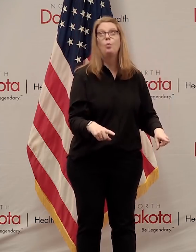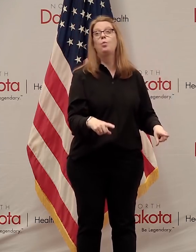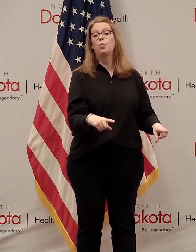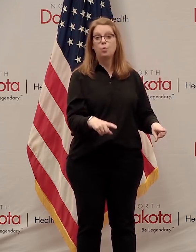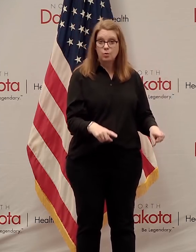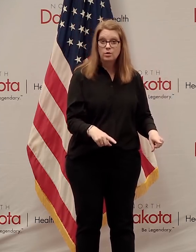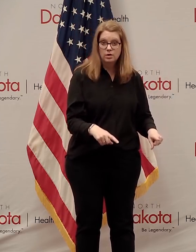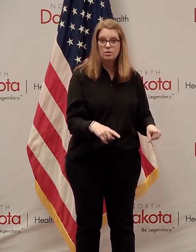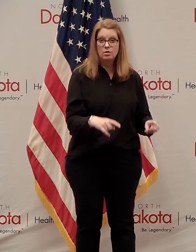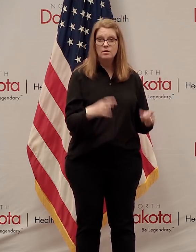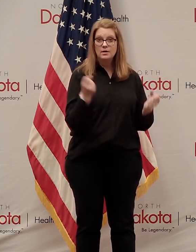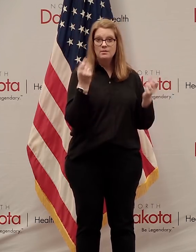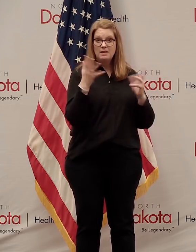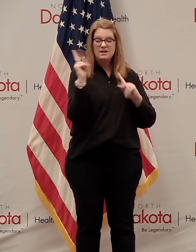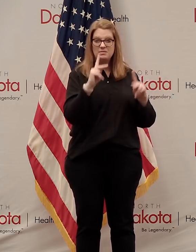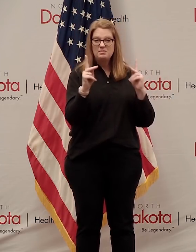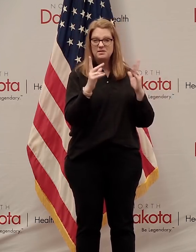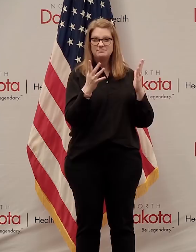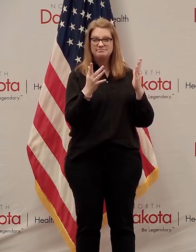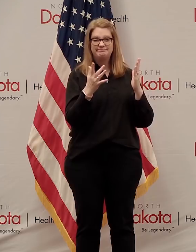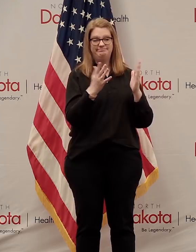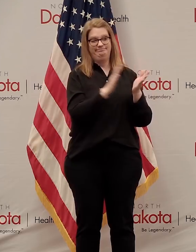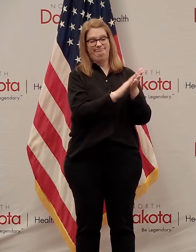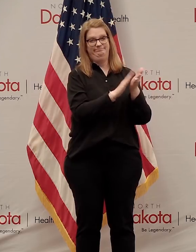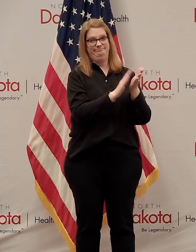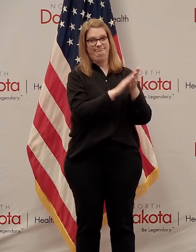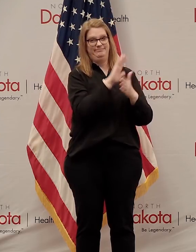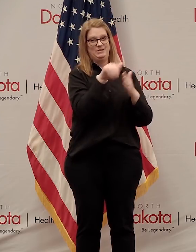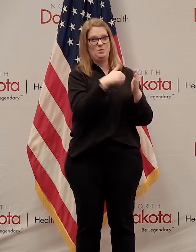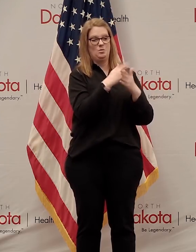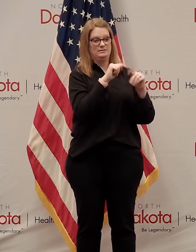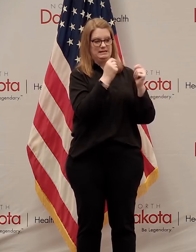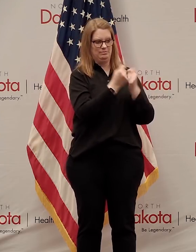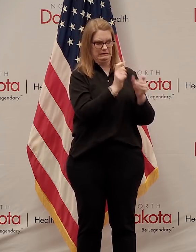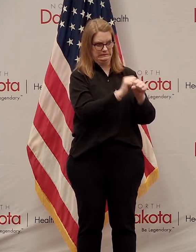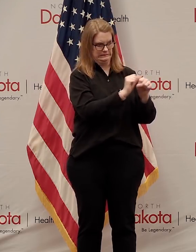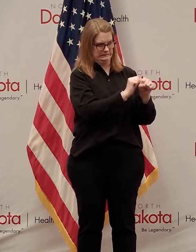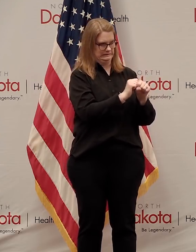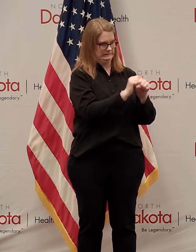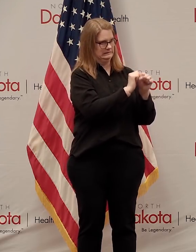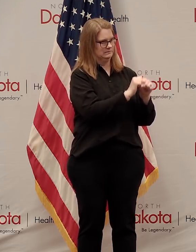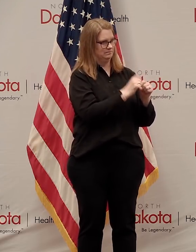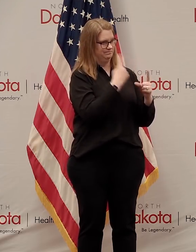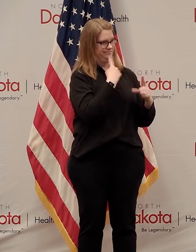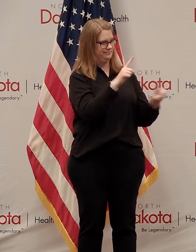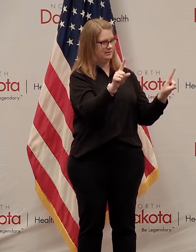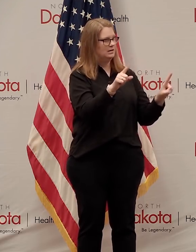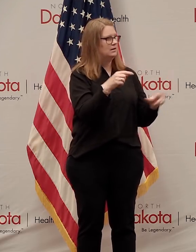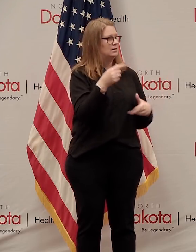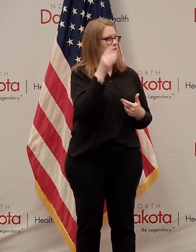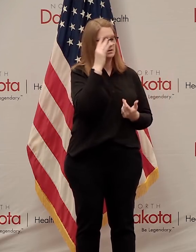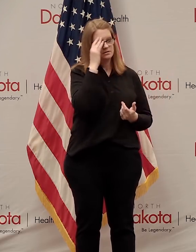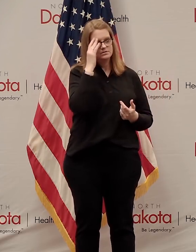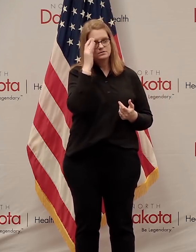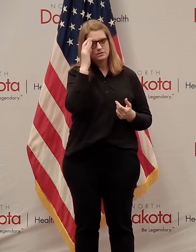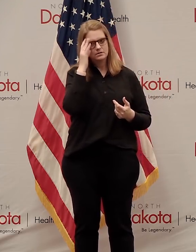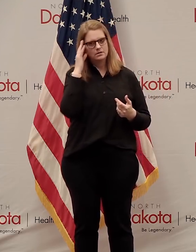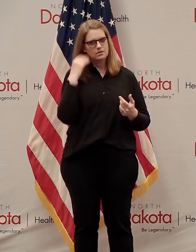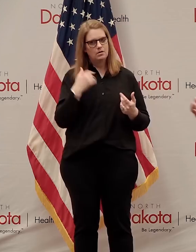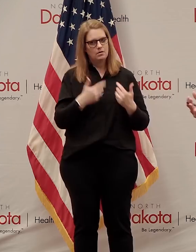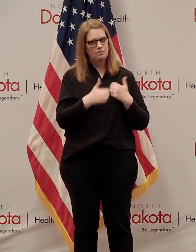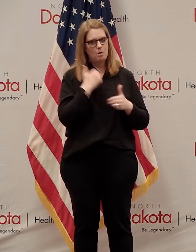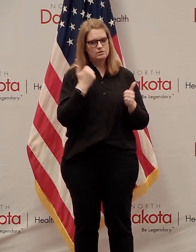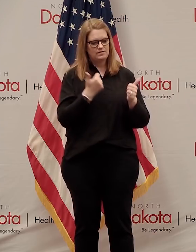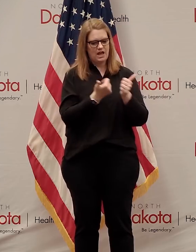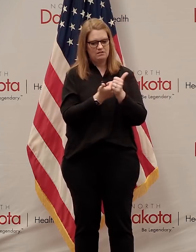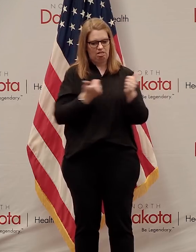and innovation that we don't need to go into all the details. But kudos to the whole team that made that happen. And then, again, as we've worked through, we've, you know, cleared most of